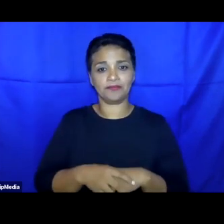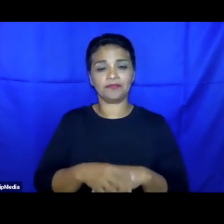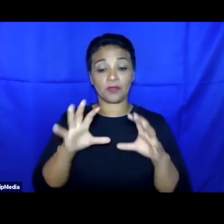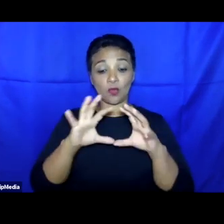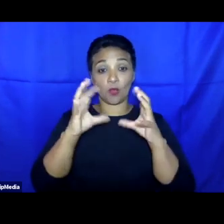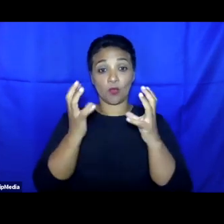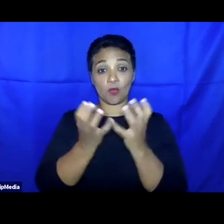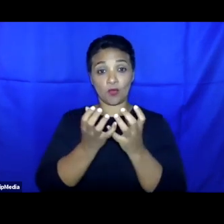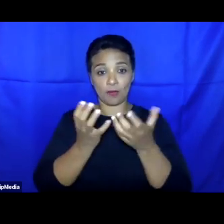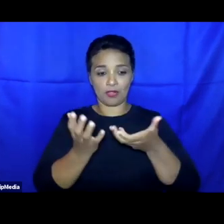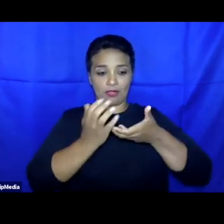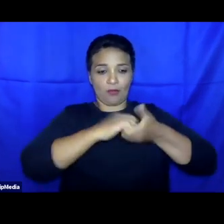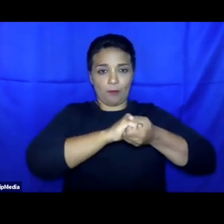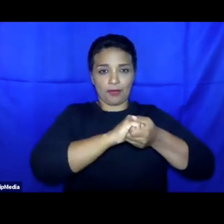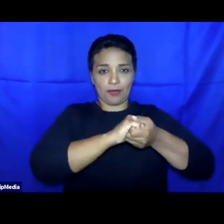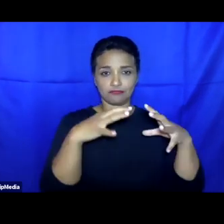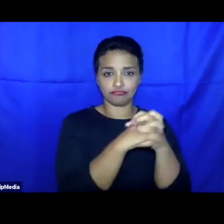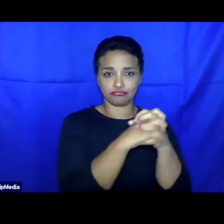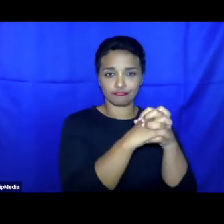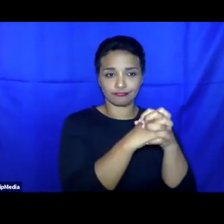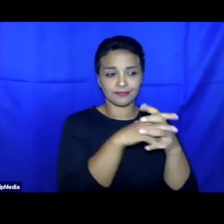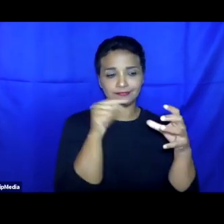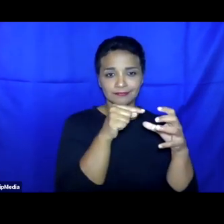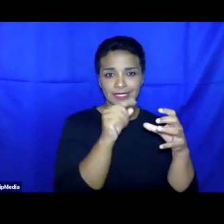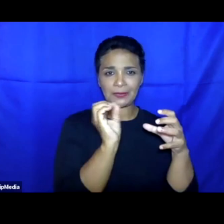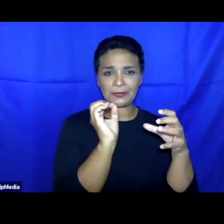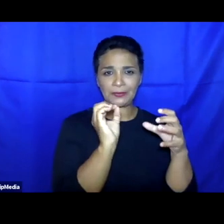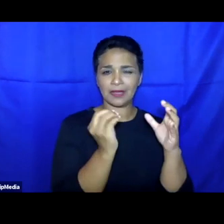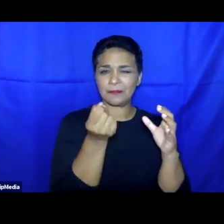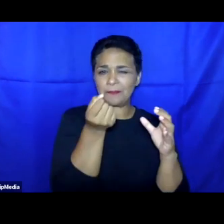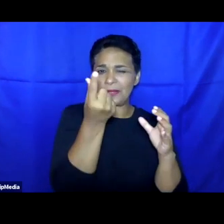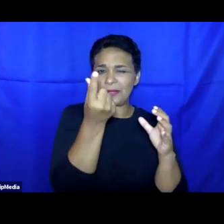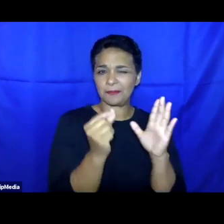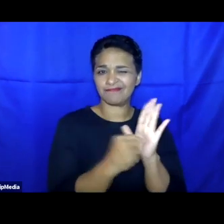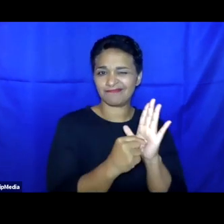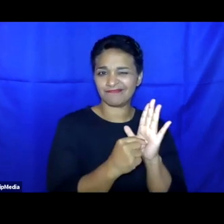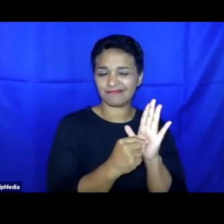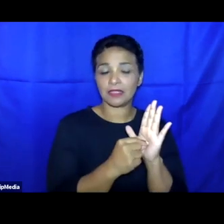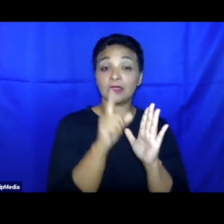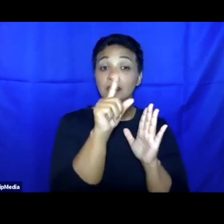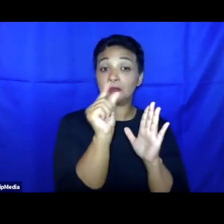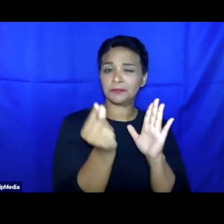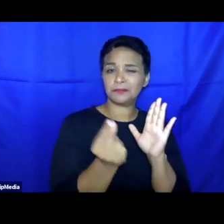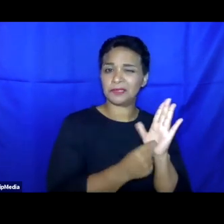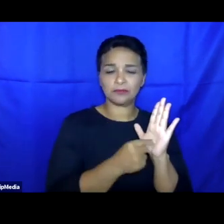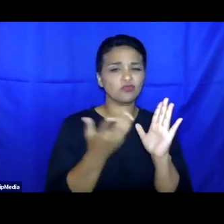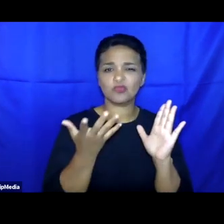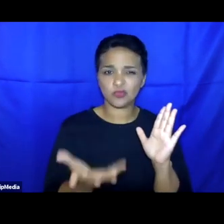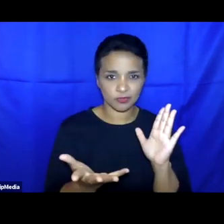and the reference which is there is about the complementary